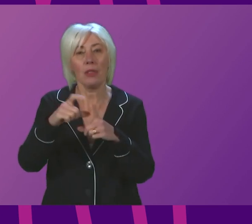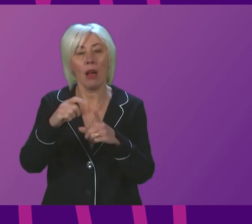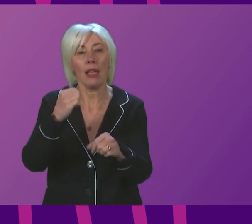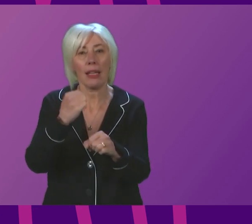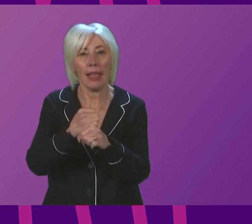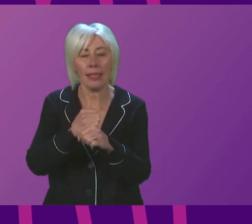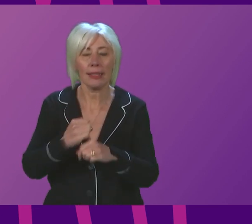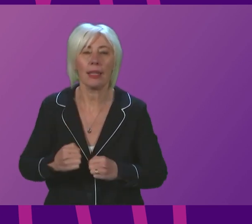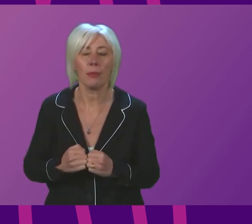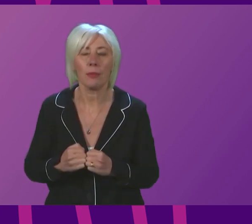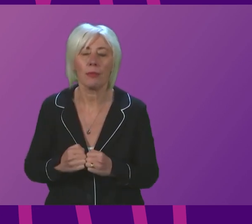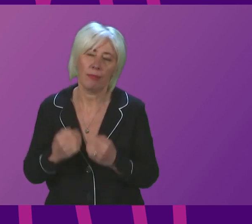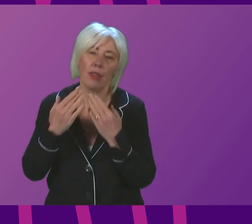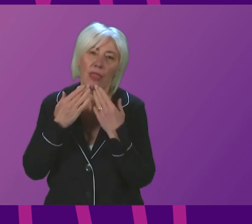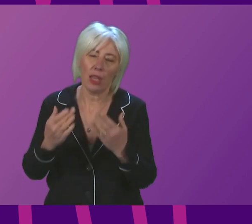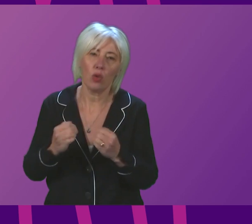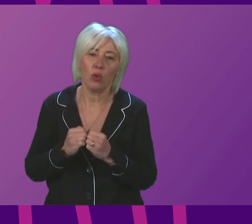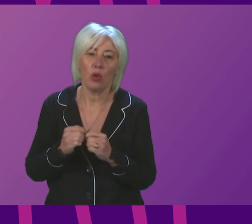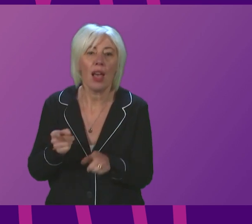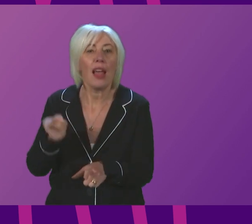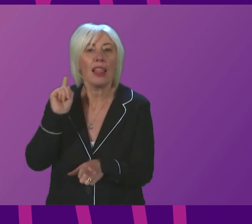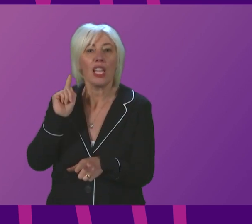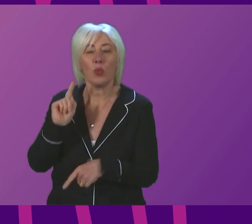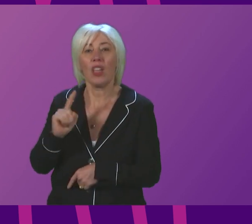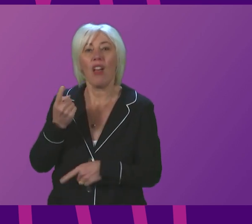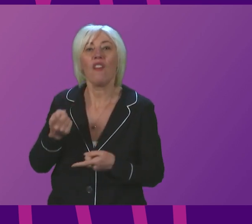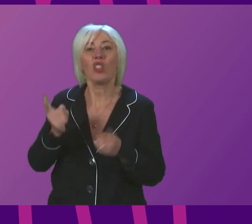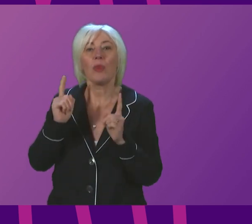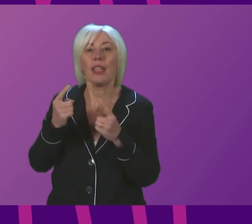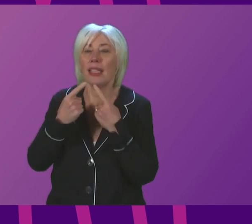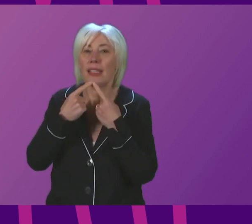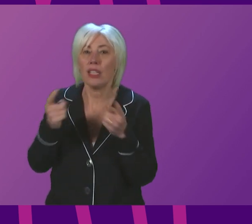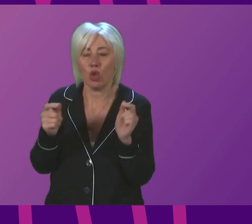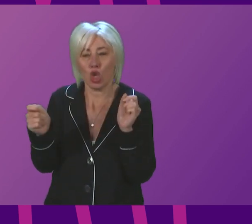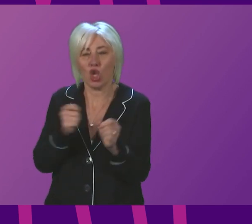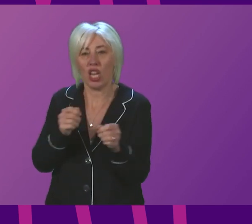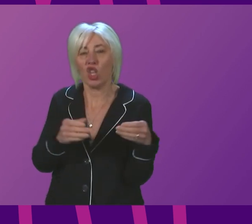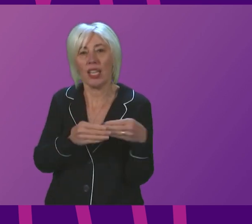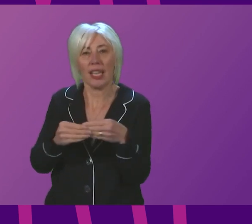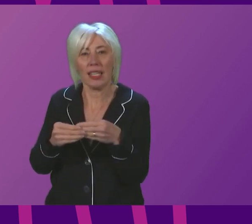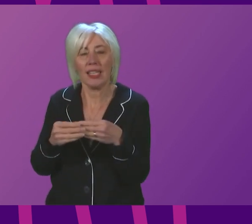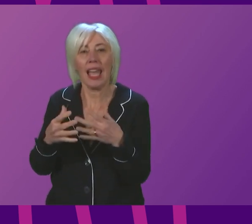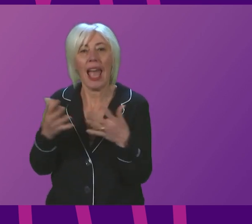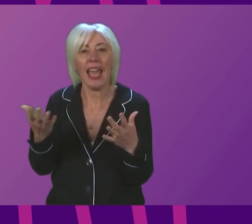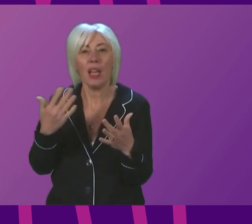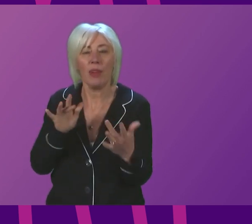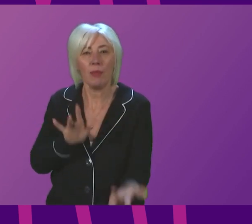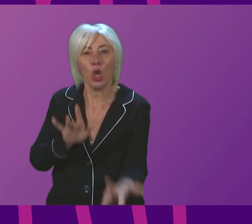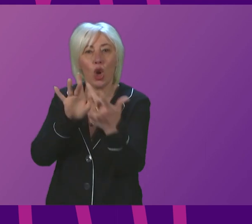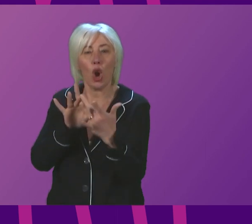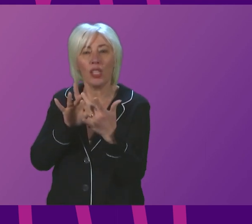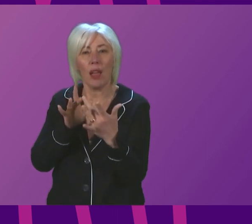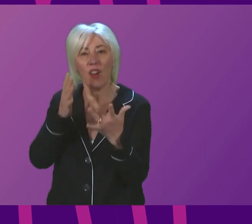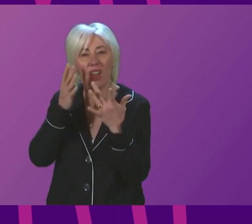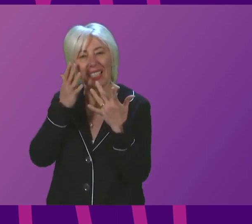Brown. Thank you, President Officer. Last week, the First Minister announced a significant change in guidance, meaning that anyone who is contacted by Test and Trace